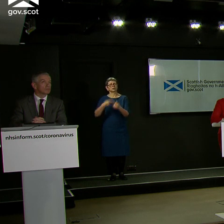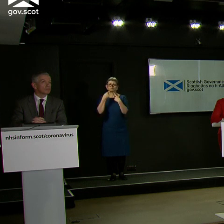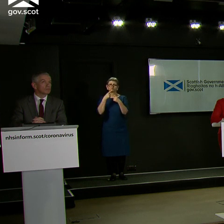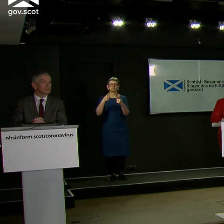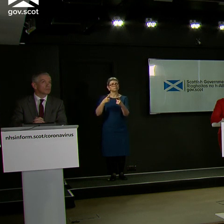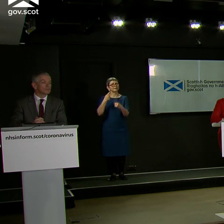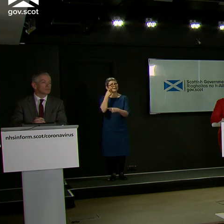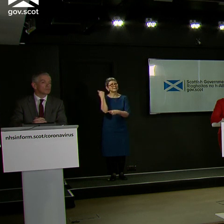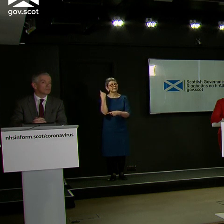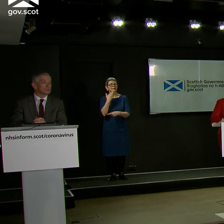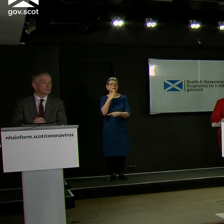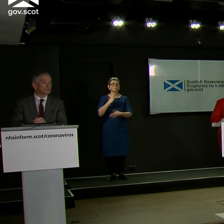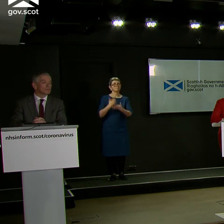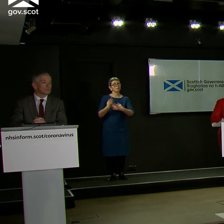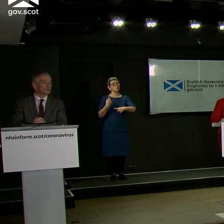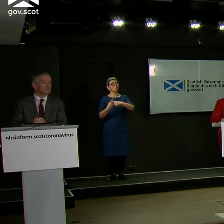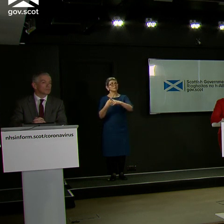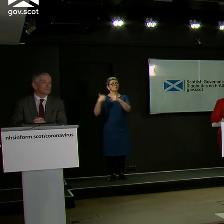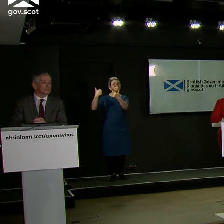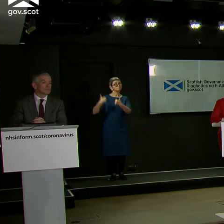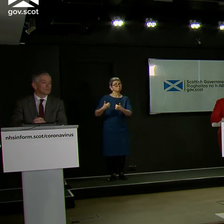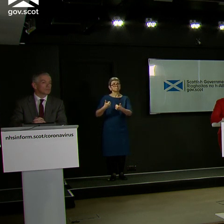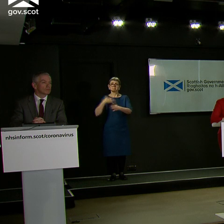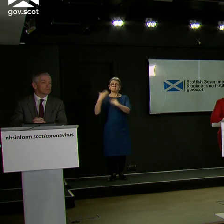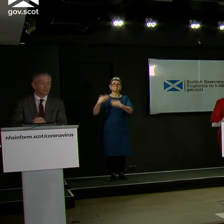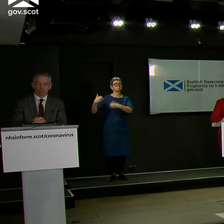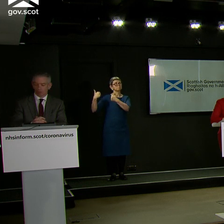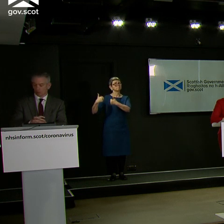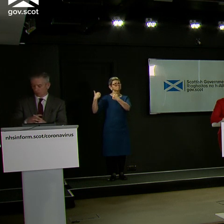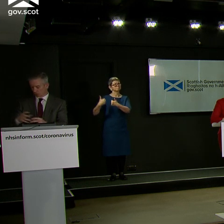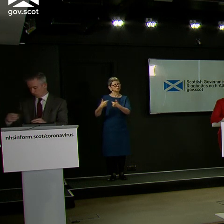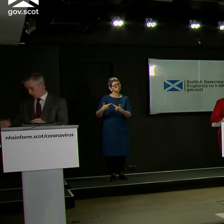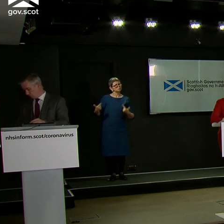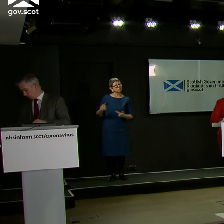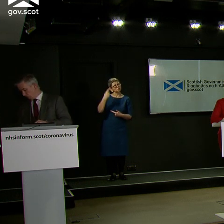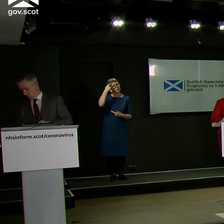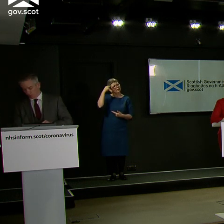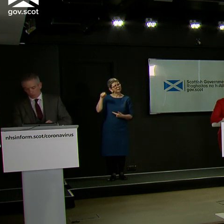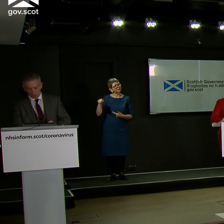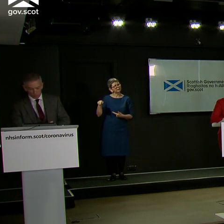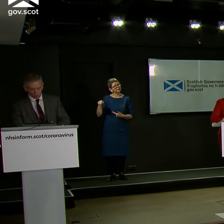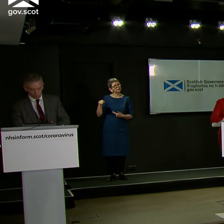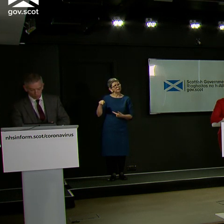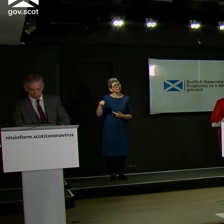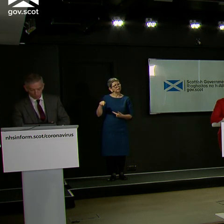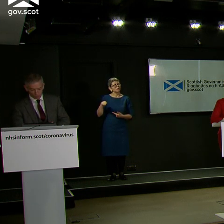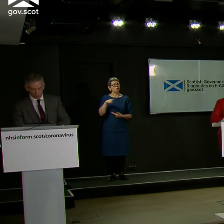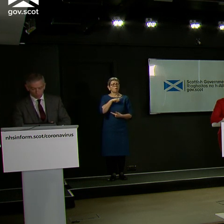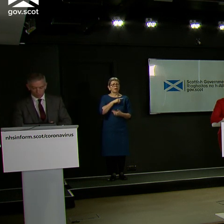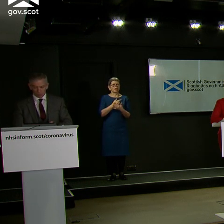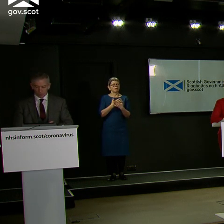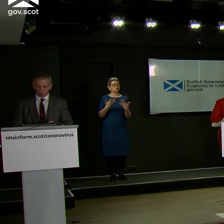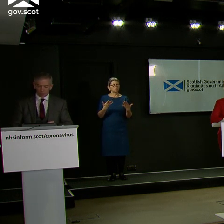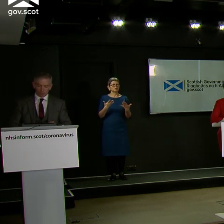risk encouraging people to flout the lockdown as sources closely have implied on the front page of today's Courier?